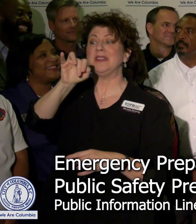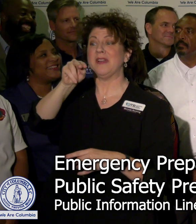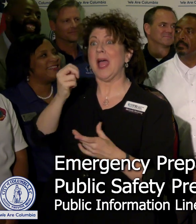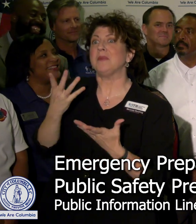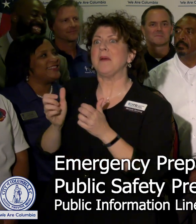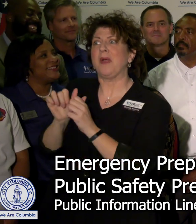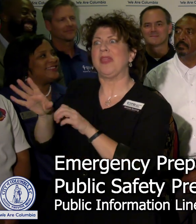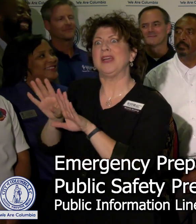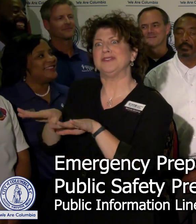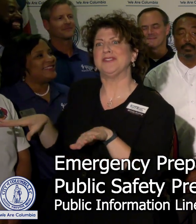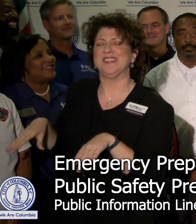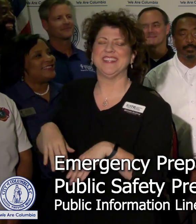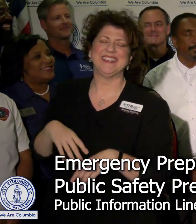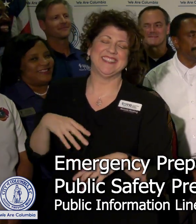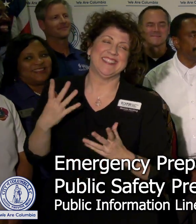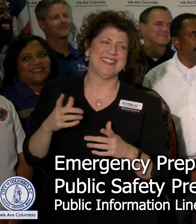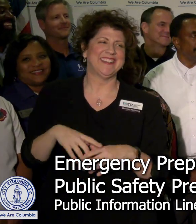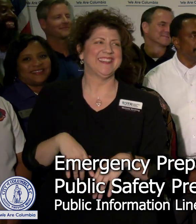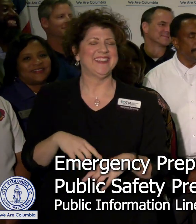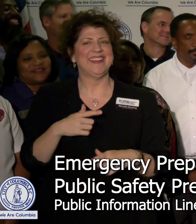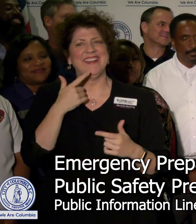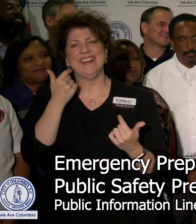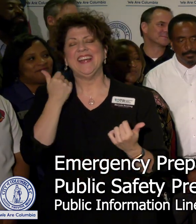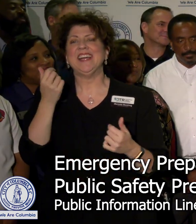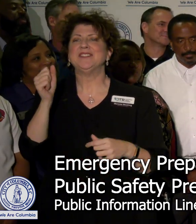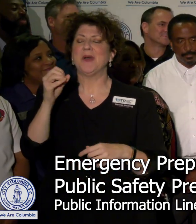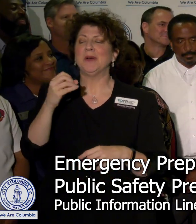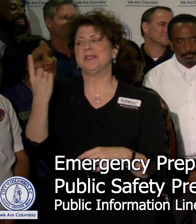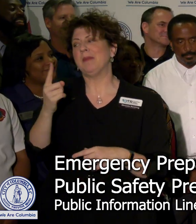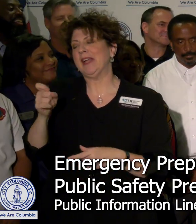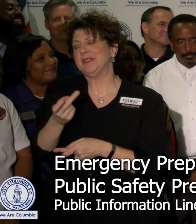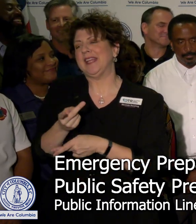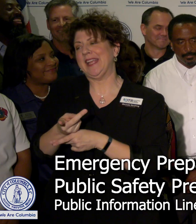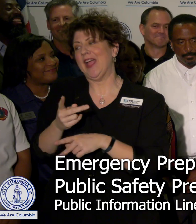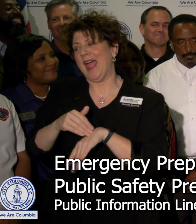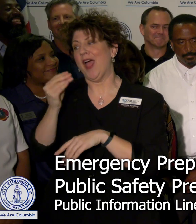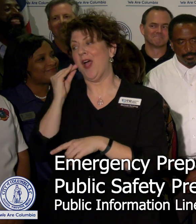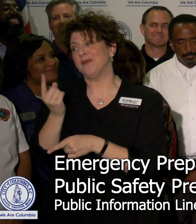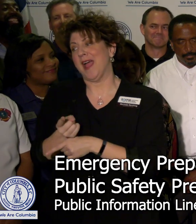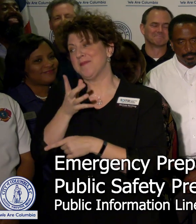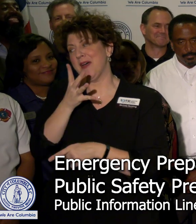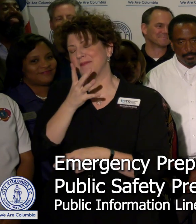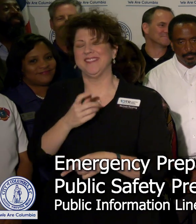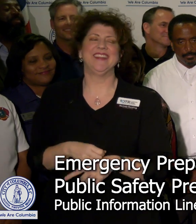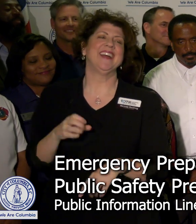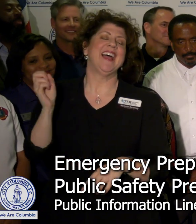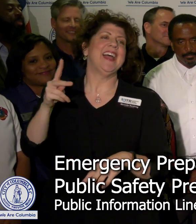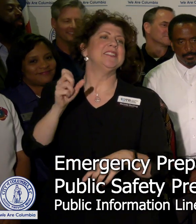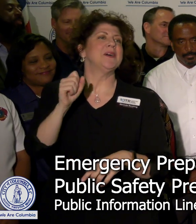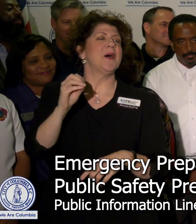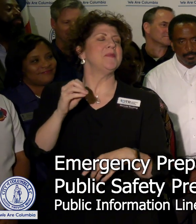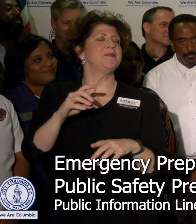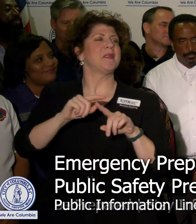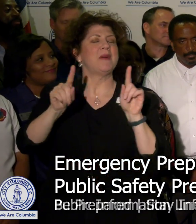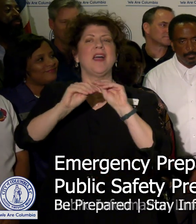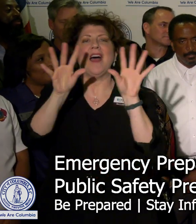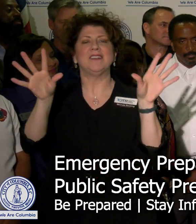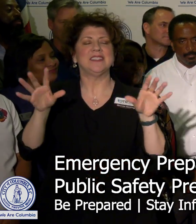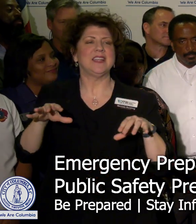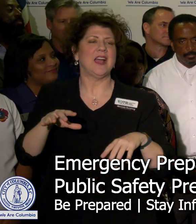their children. So someone's got to take care of home, right, right mom? And obviously